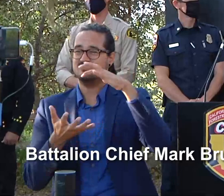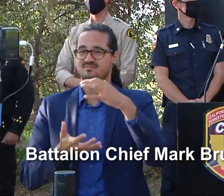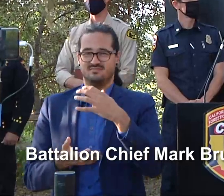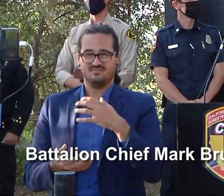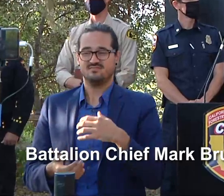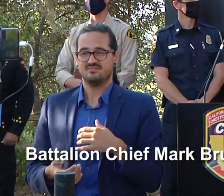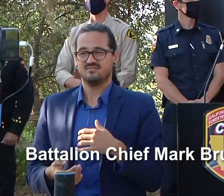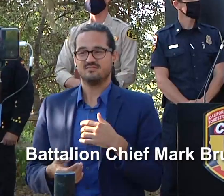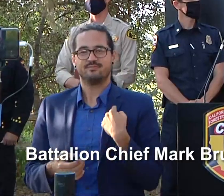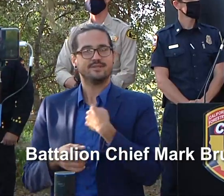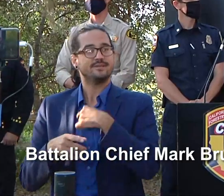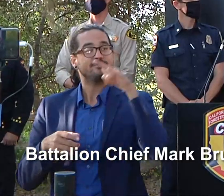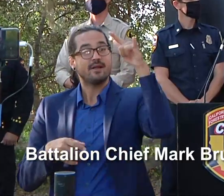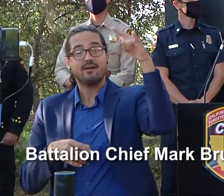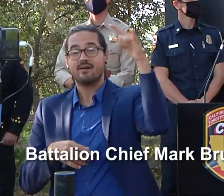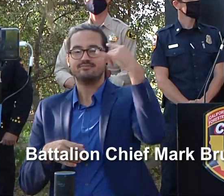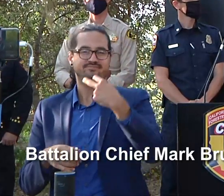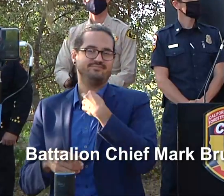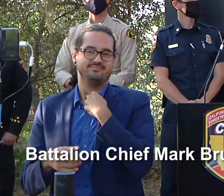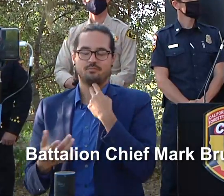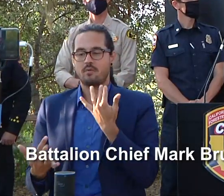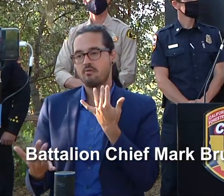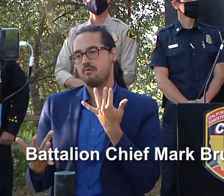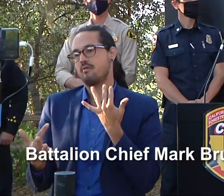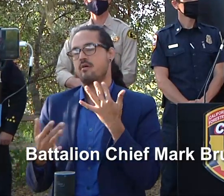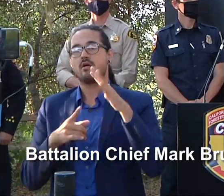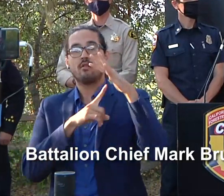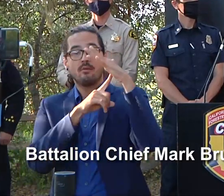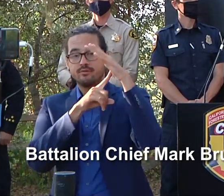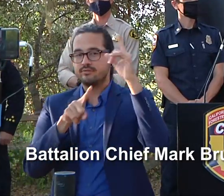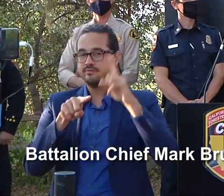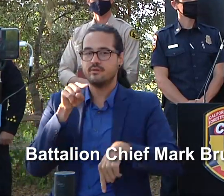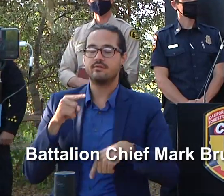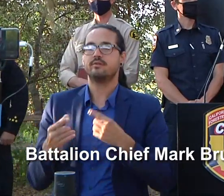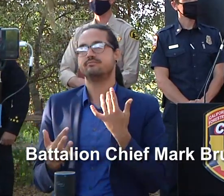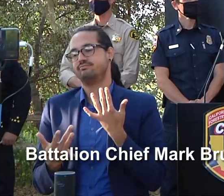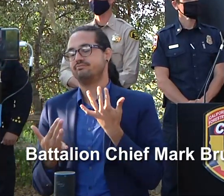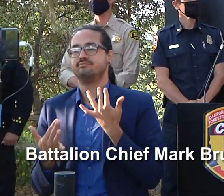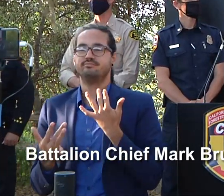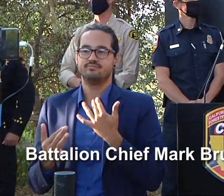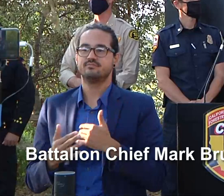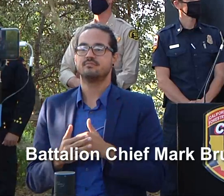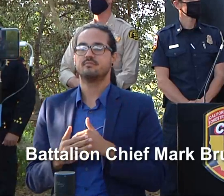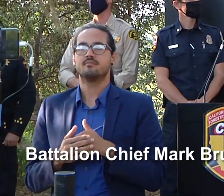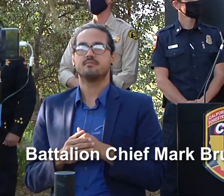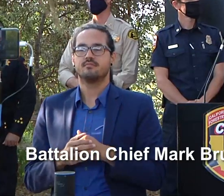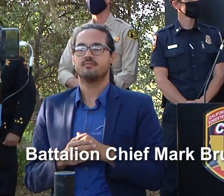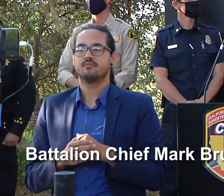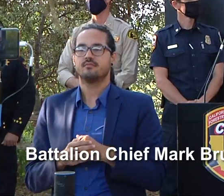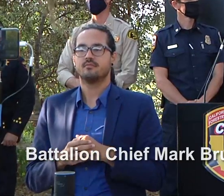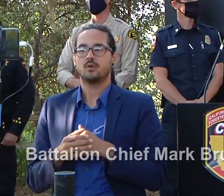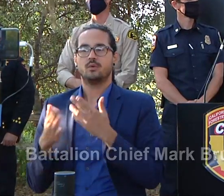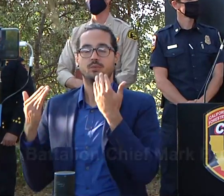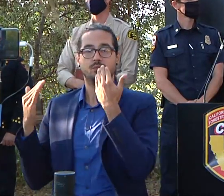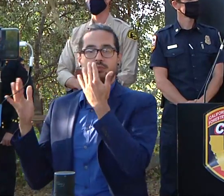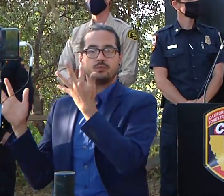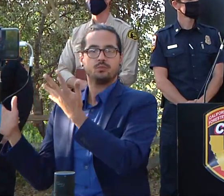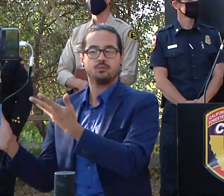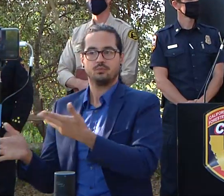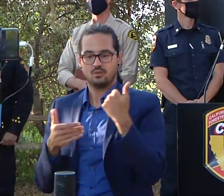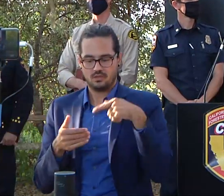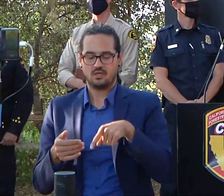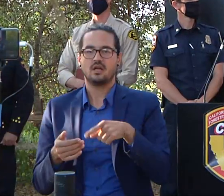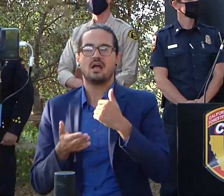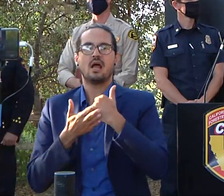flying our aircraft but it also in turn gave us a lot of help on the ground uh bringing some of the uh the